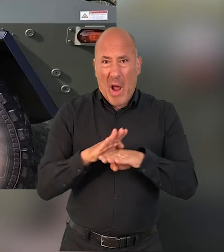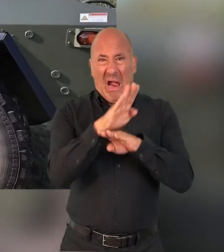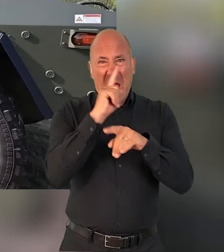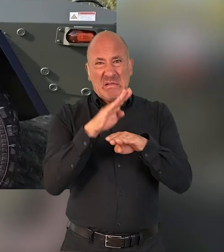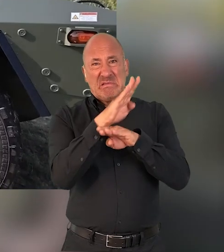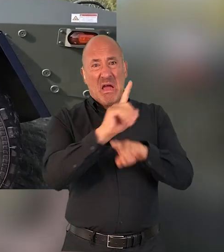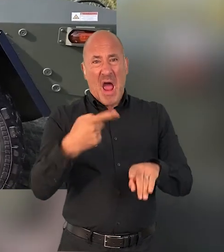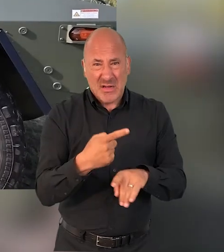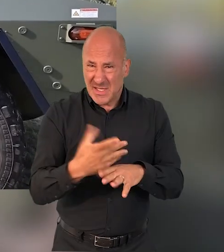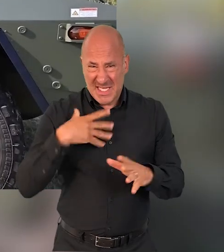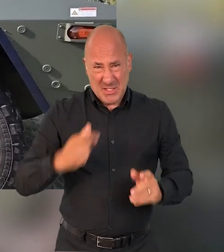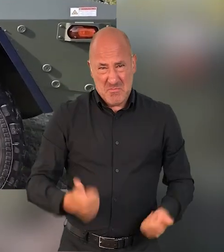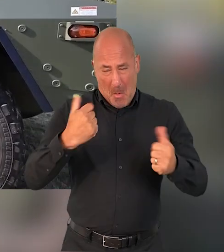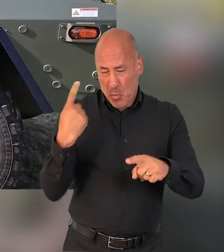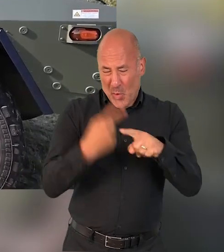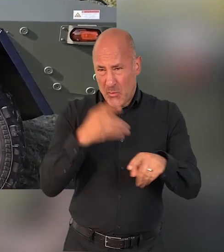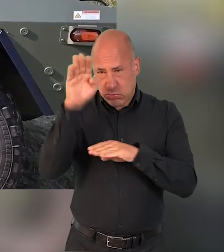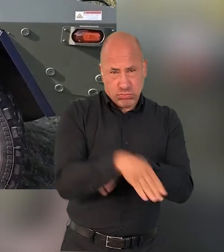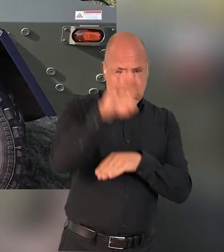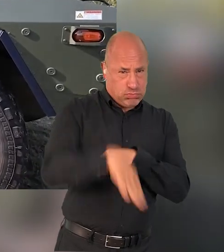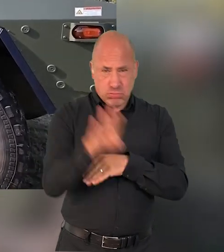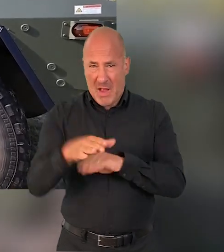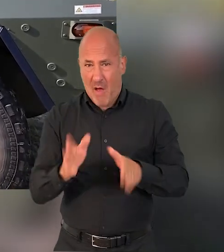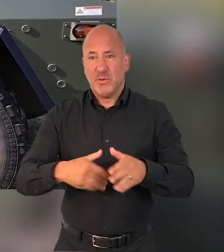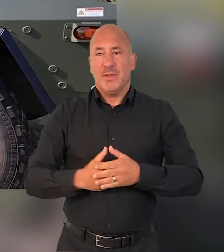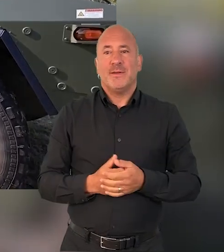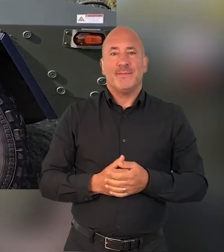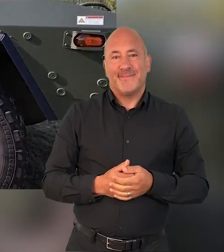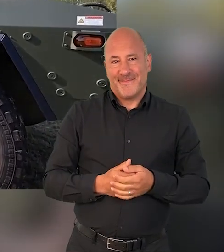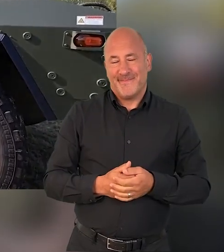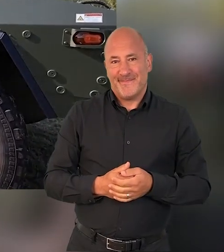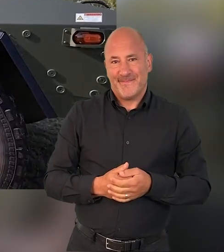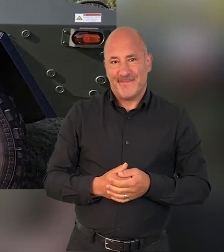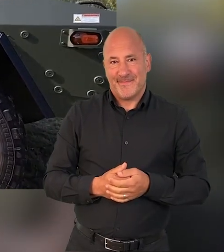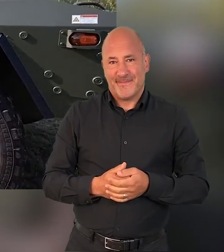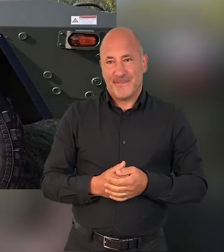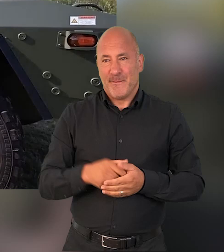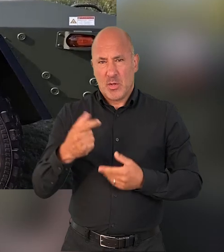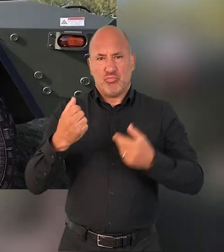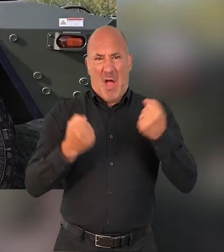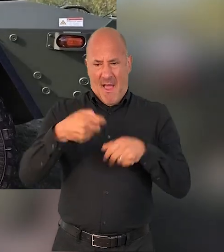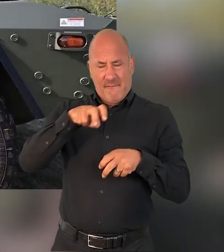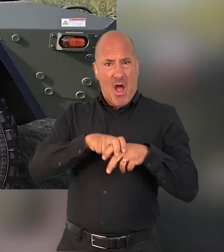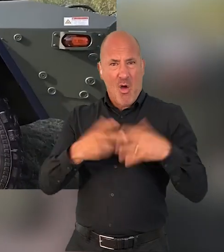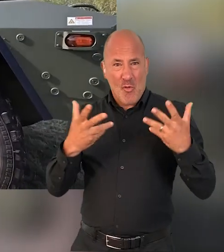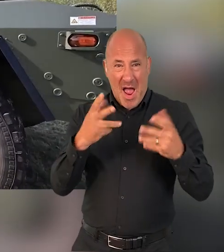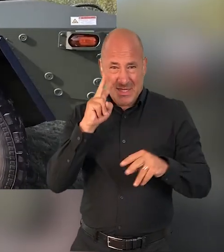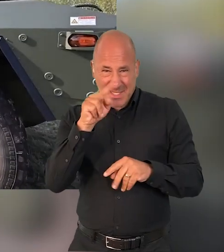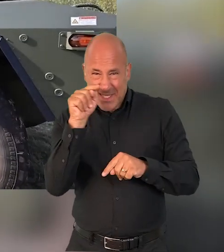get stuck, bogged or they can't climb up certain hills. So they need to be able to move quickly and effectively. The driver's cab is